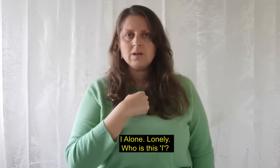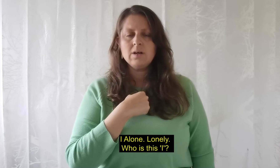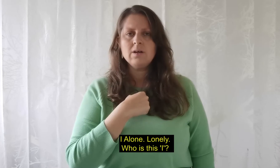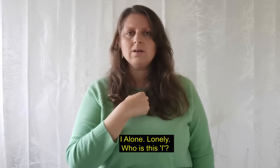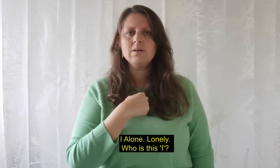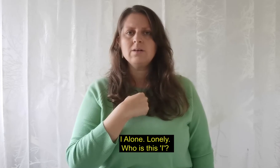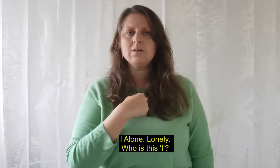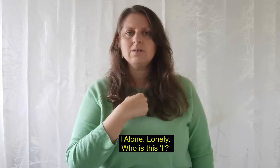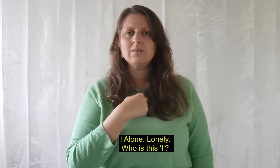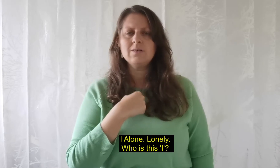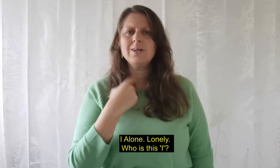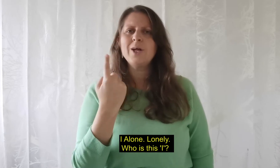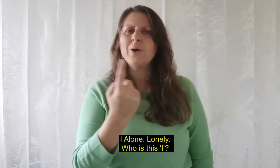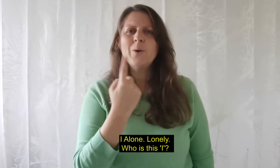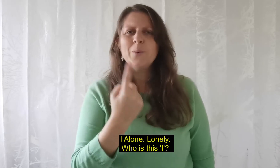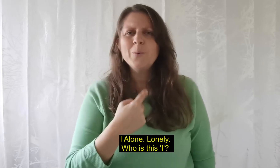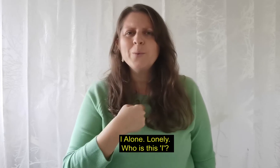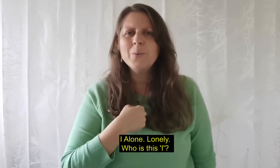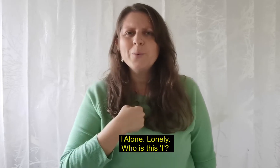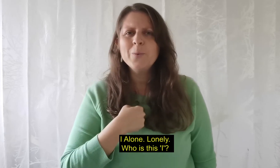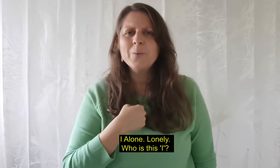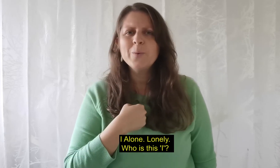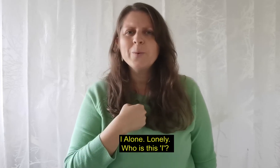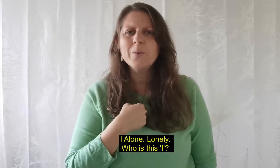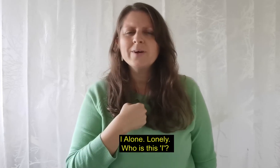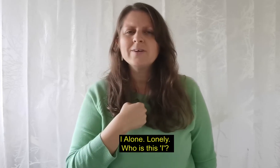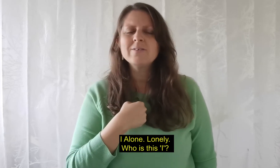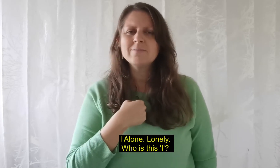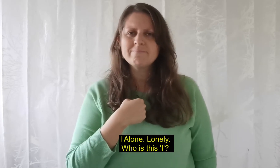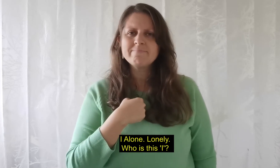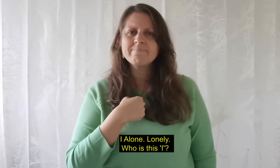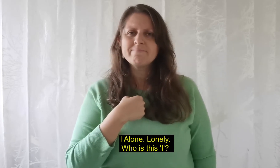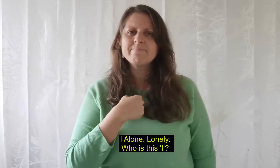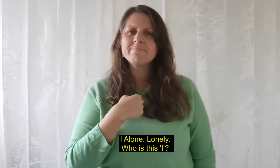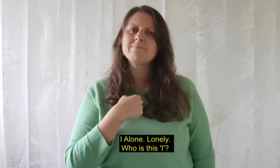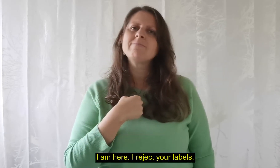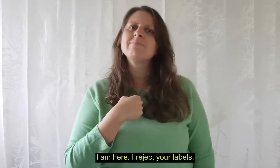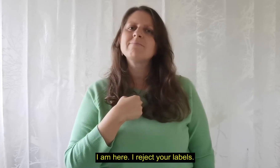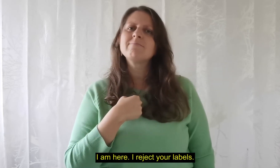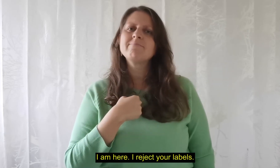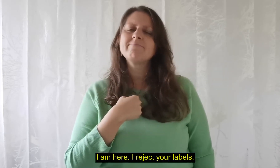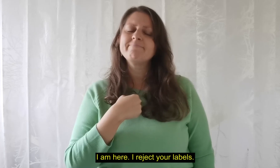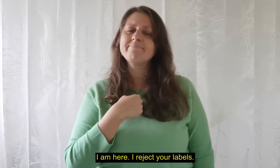I didn't feel belonged anywhere Who is this I? This I?